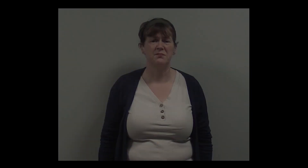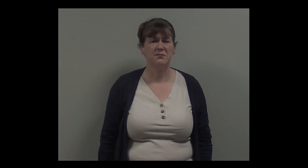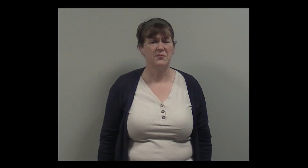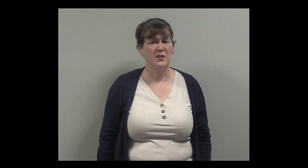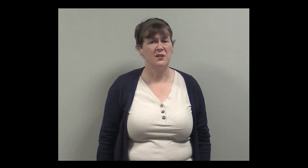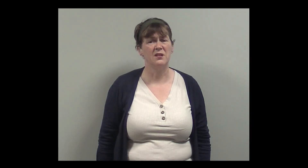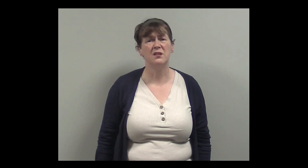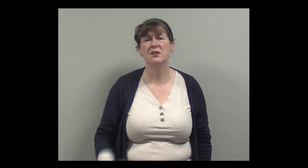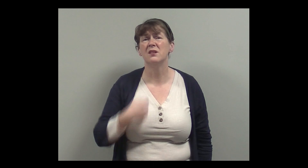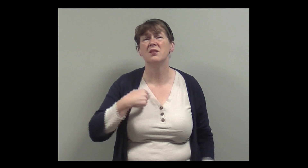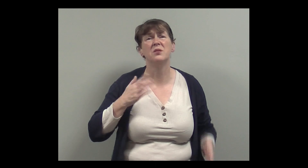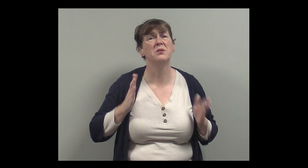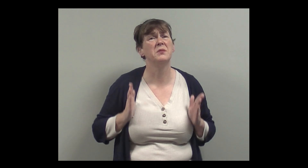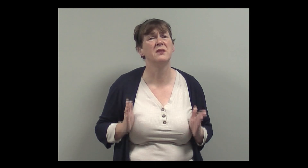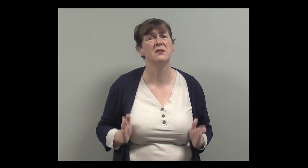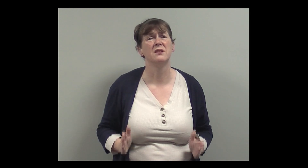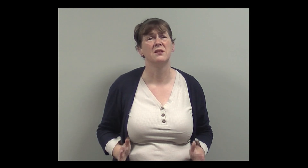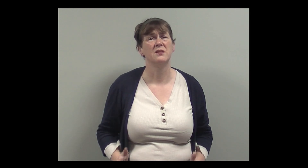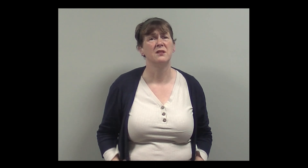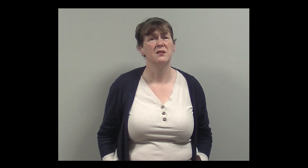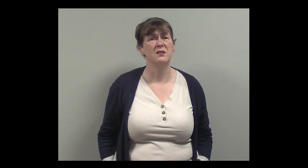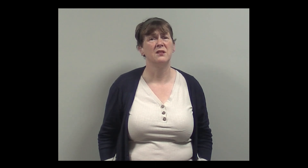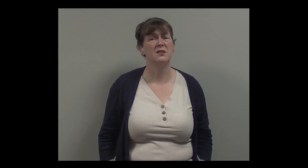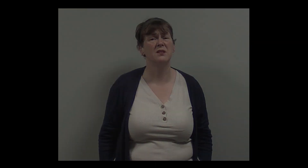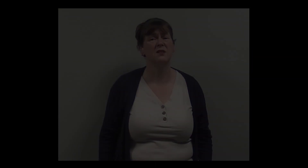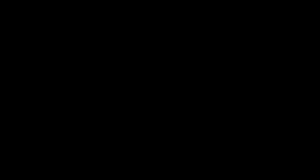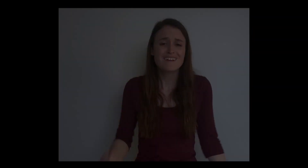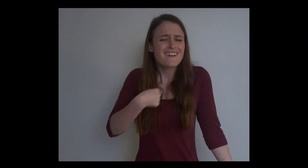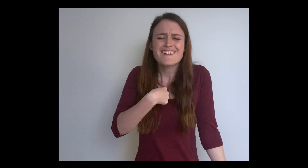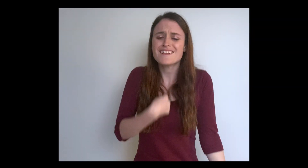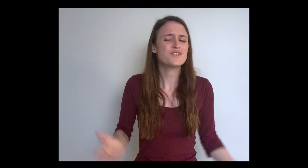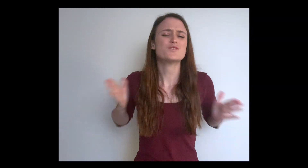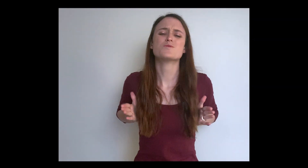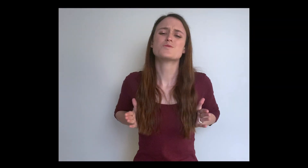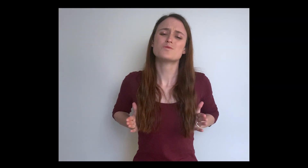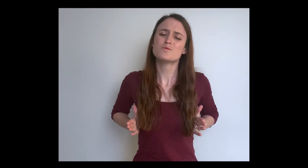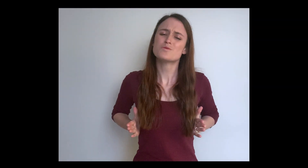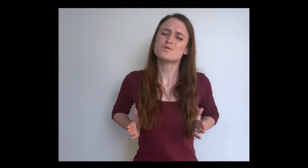I'm only human I'm only human